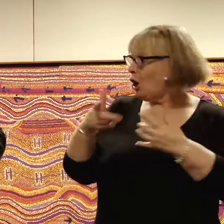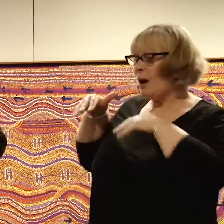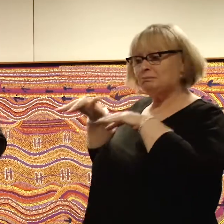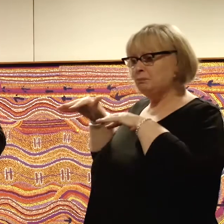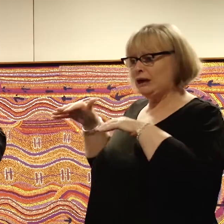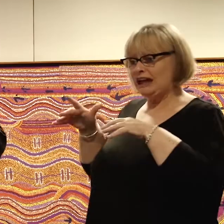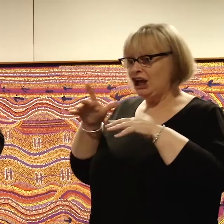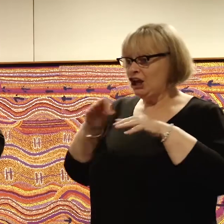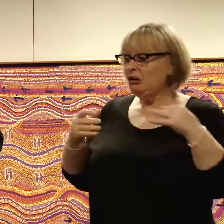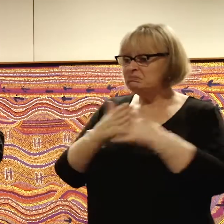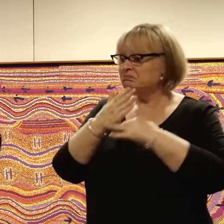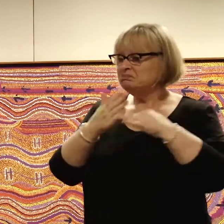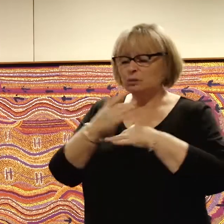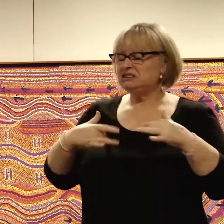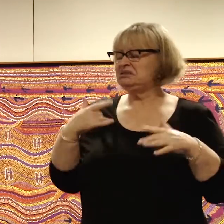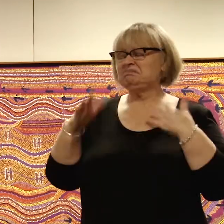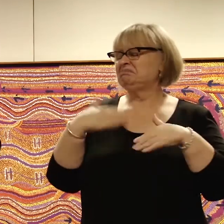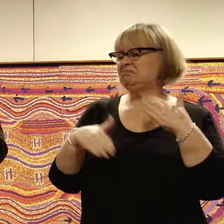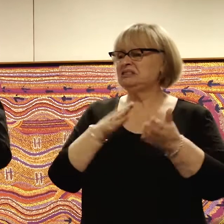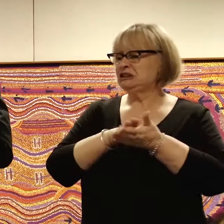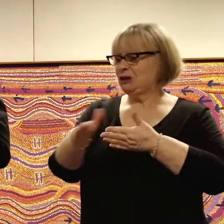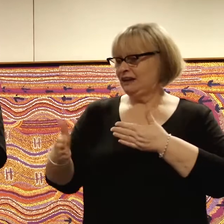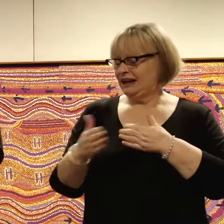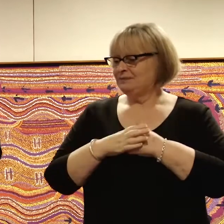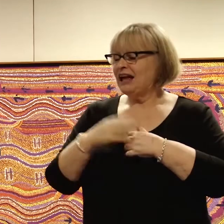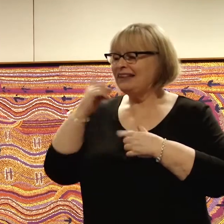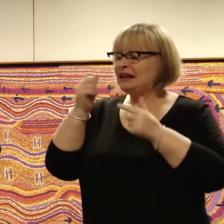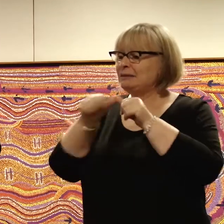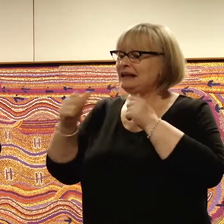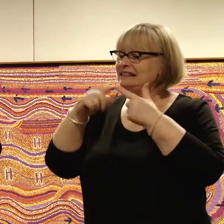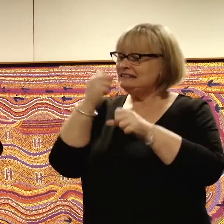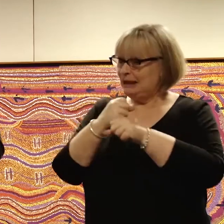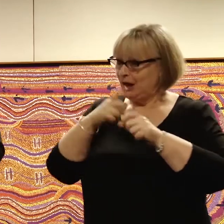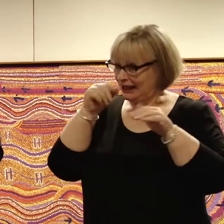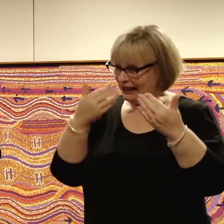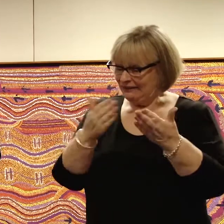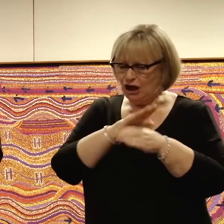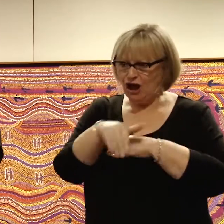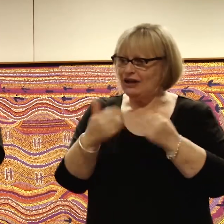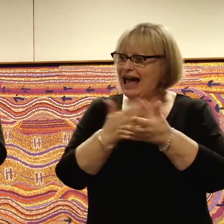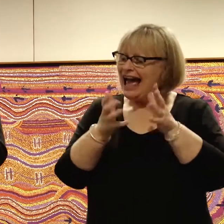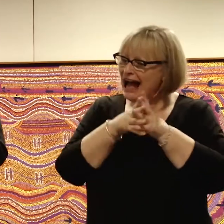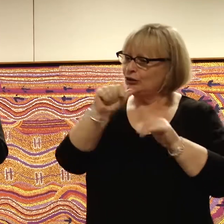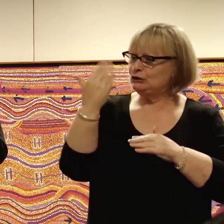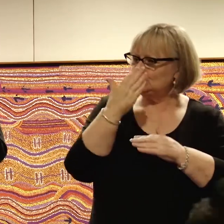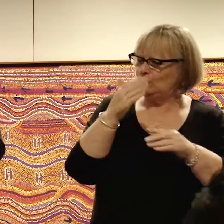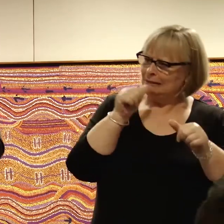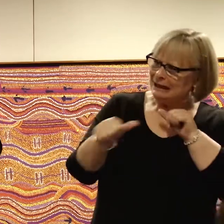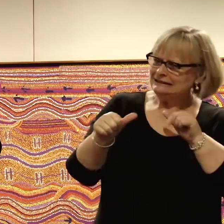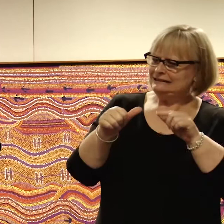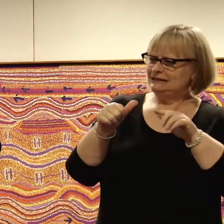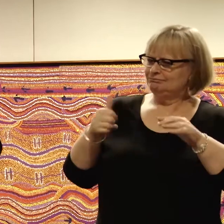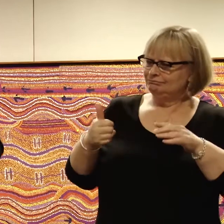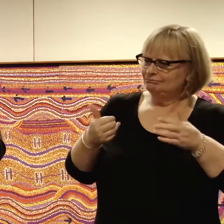or disruption and life carried on as normal. But I think the best example I can give of how Labrador best promoted a fully